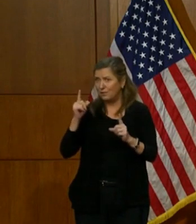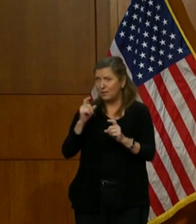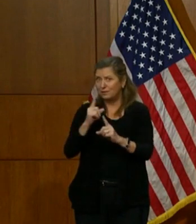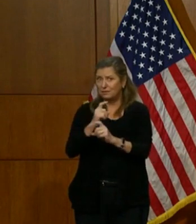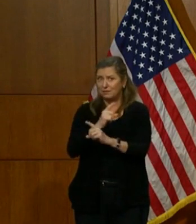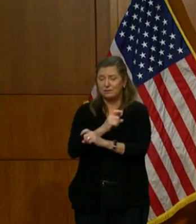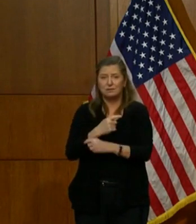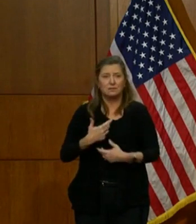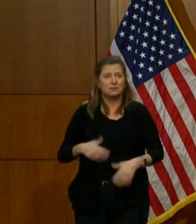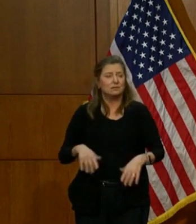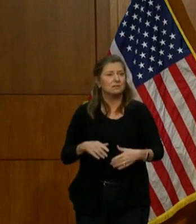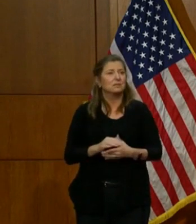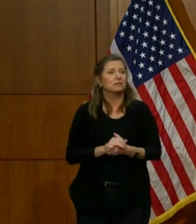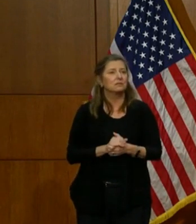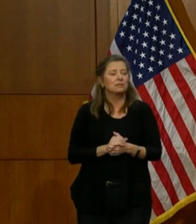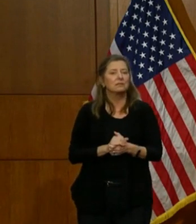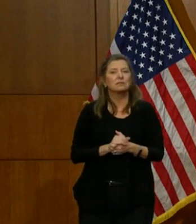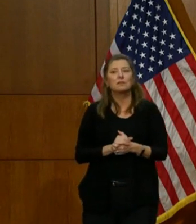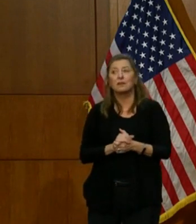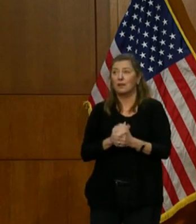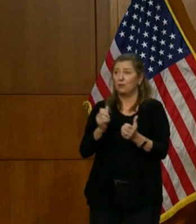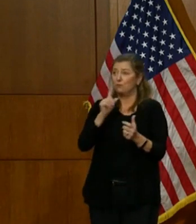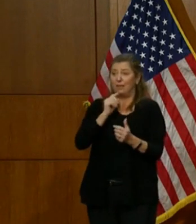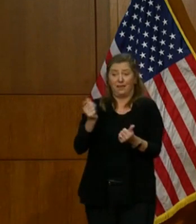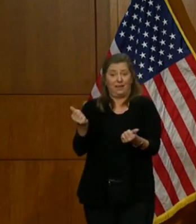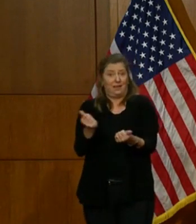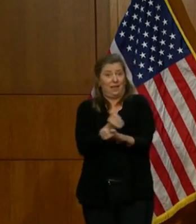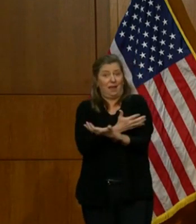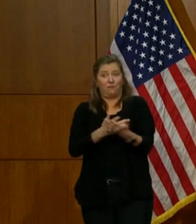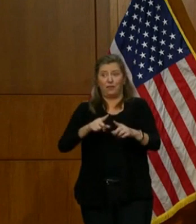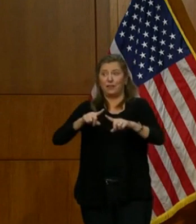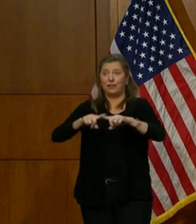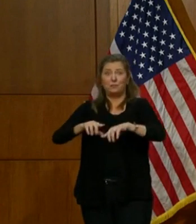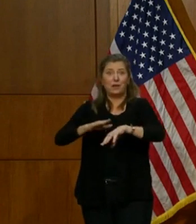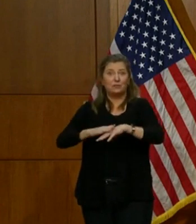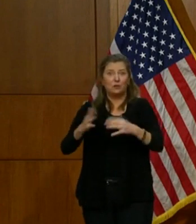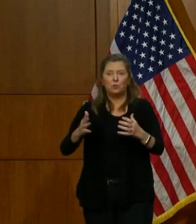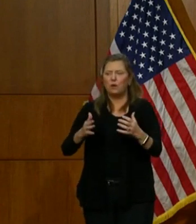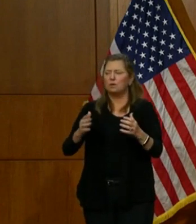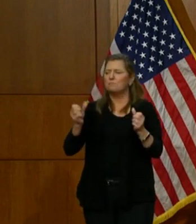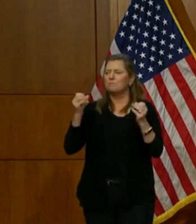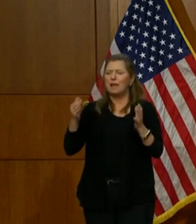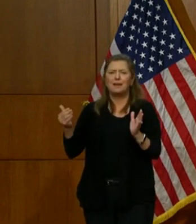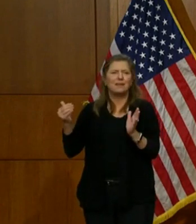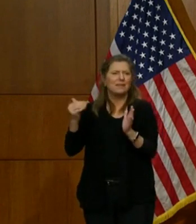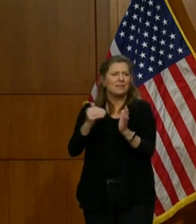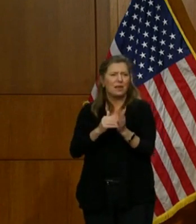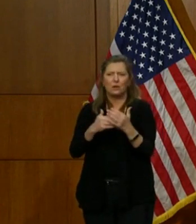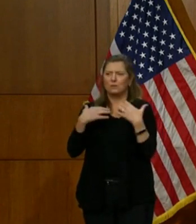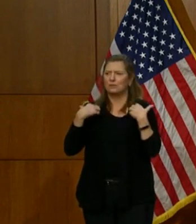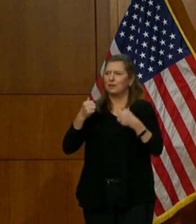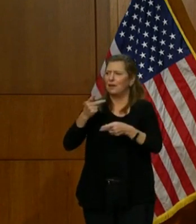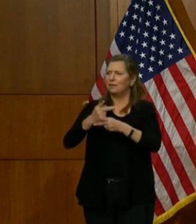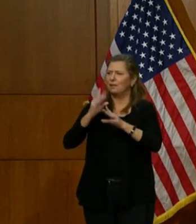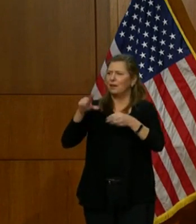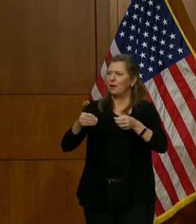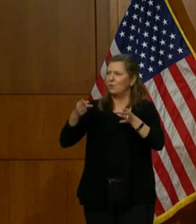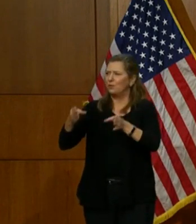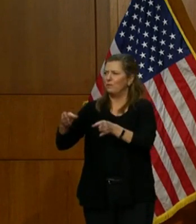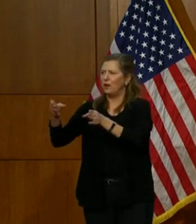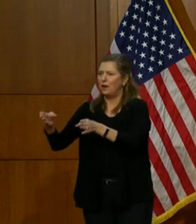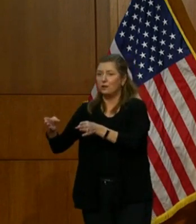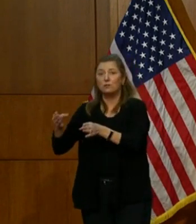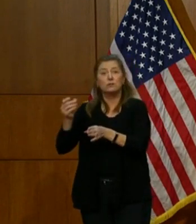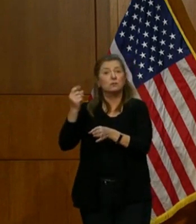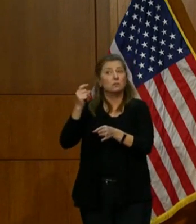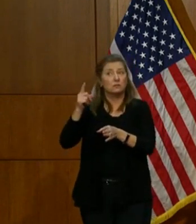and everything depends on thousands of health care providers. And I want to assure you